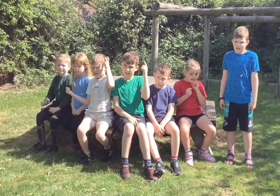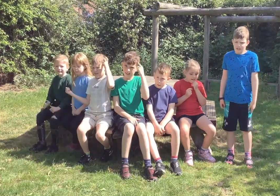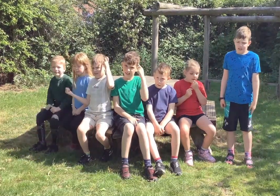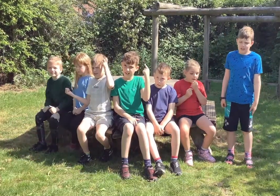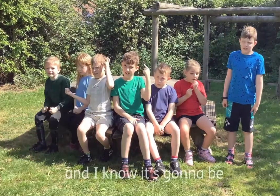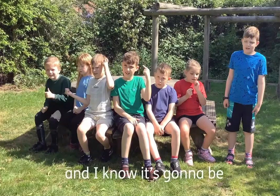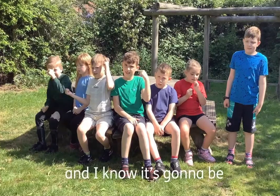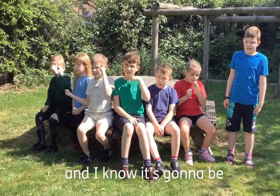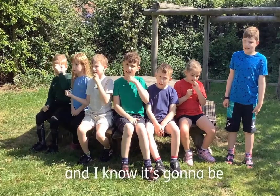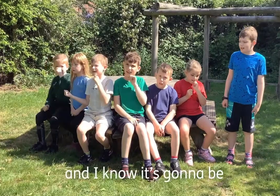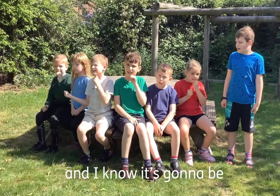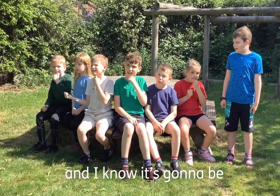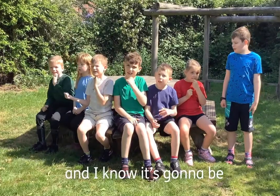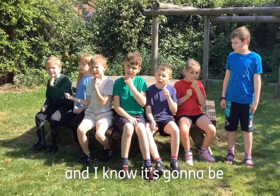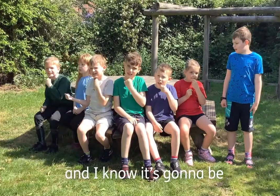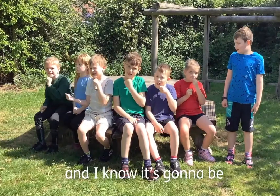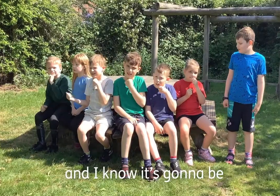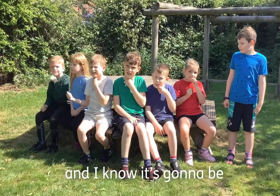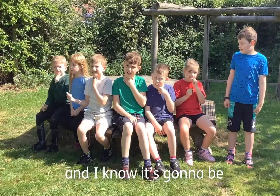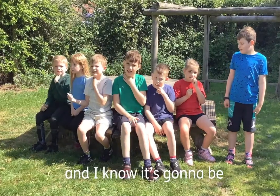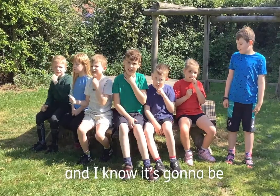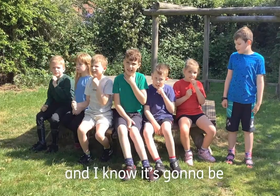And I know it's gonna be